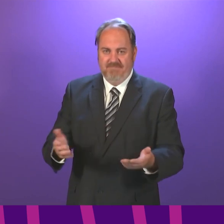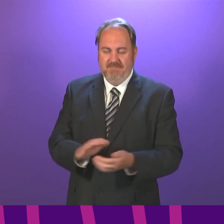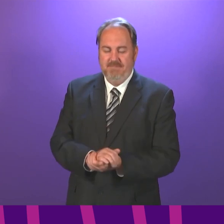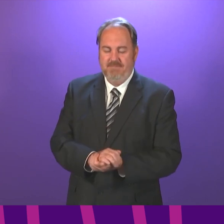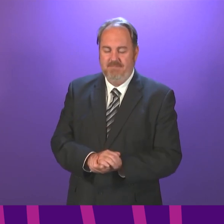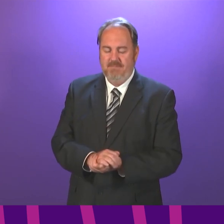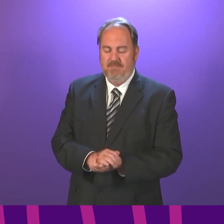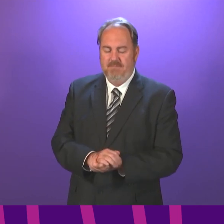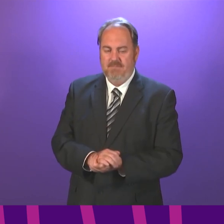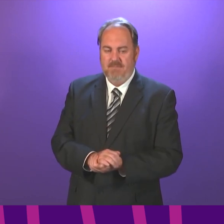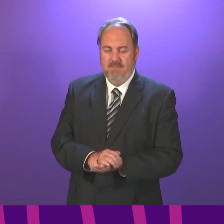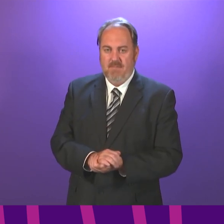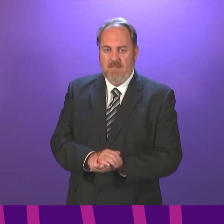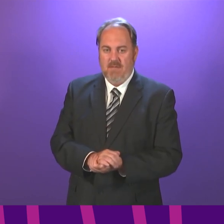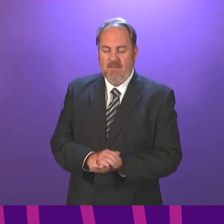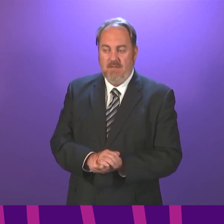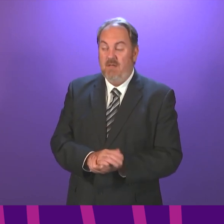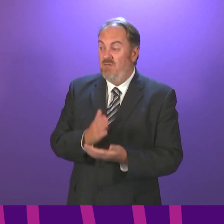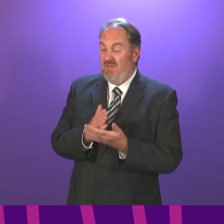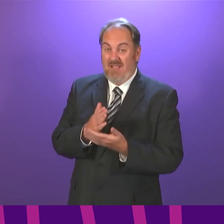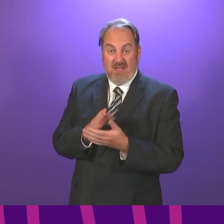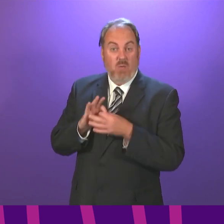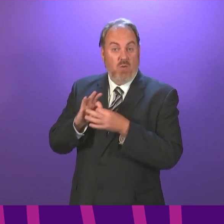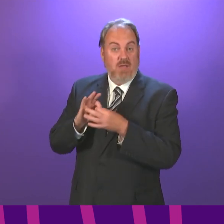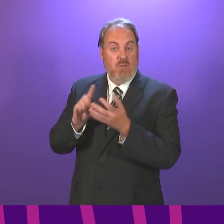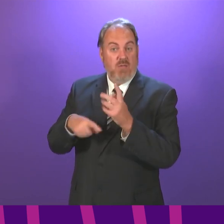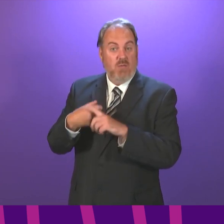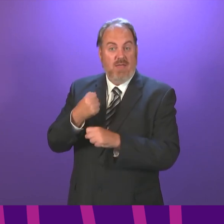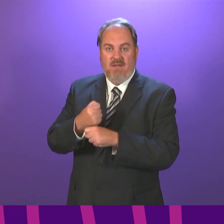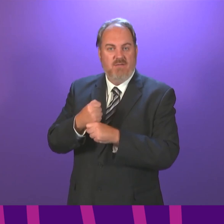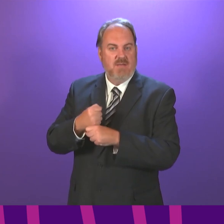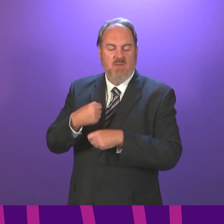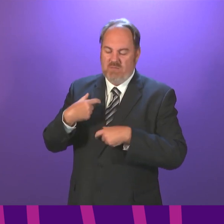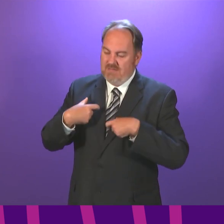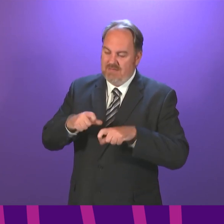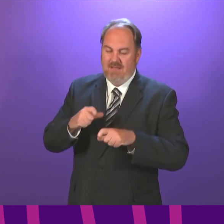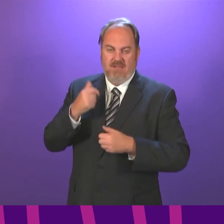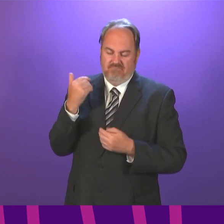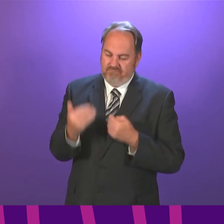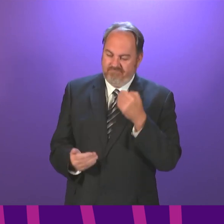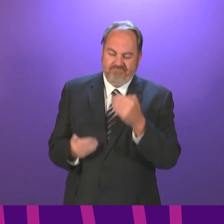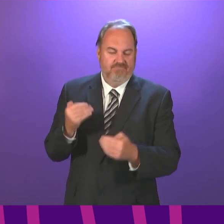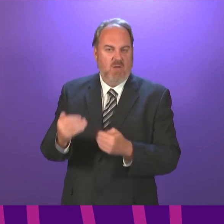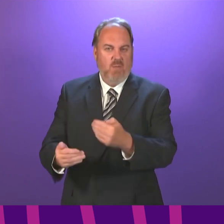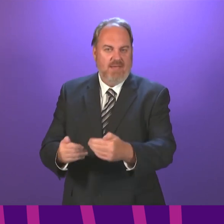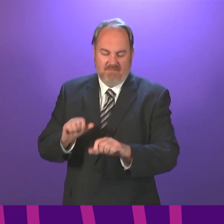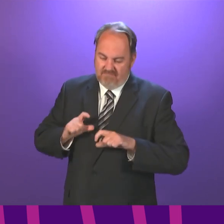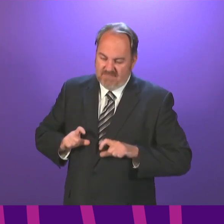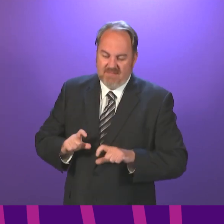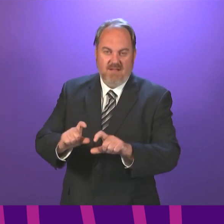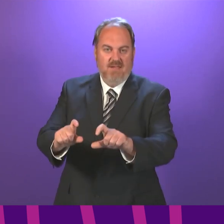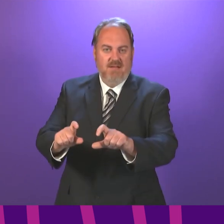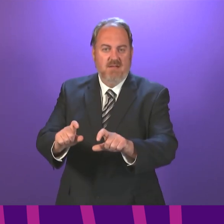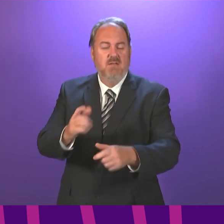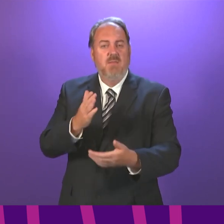engagement with the UK Government on all of these issues is, as you would expect, to be ongoing. I will ensure that some further information about the